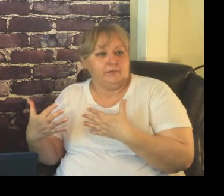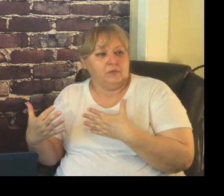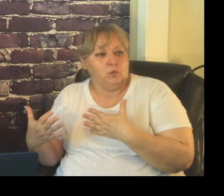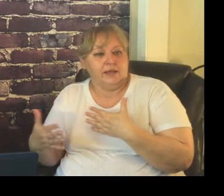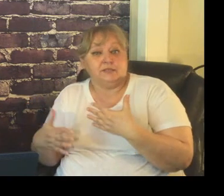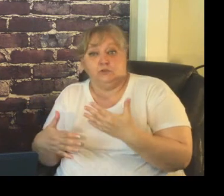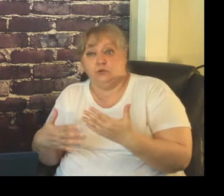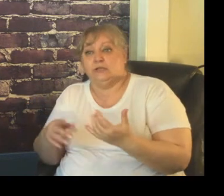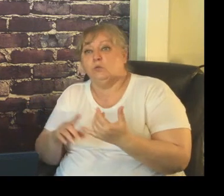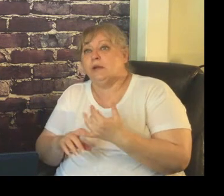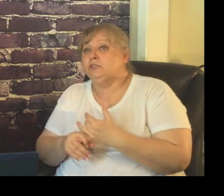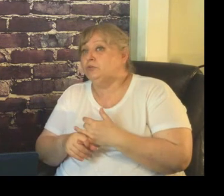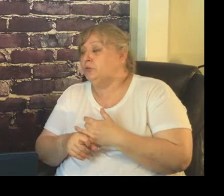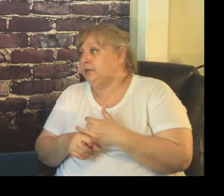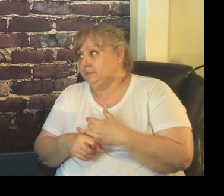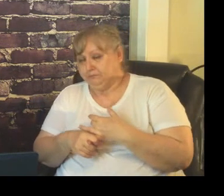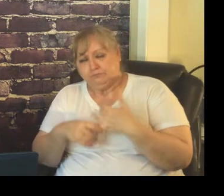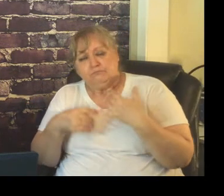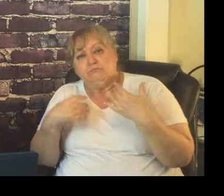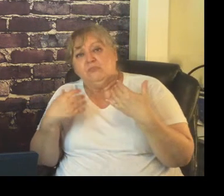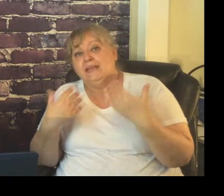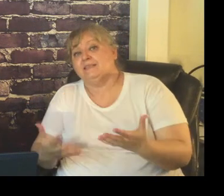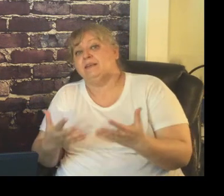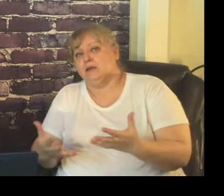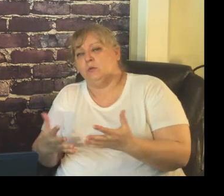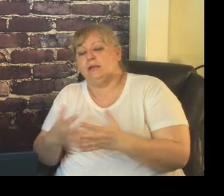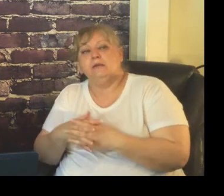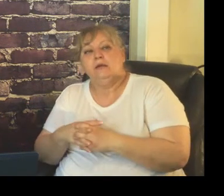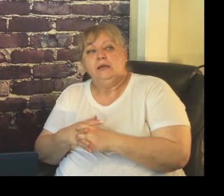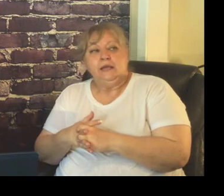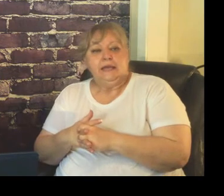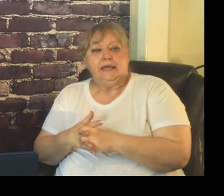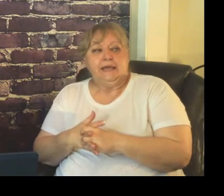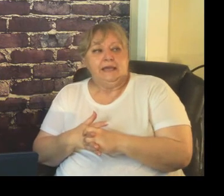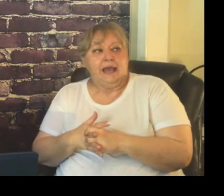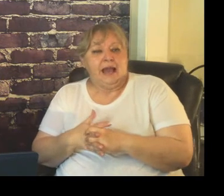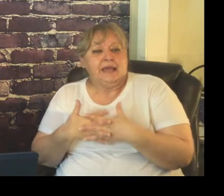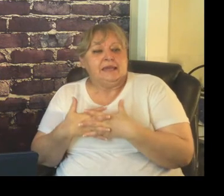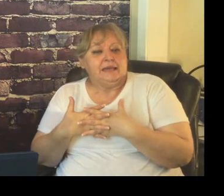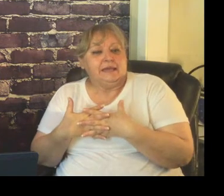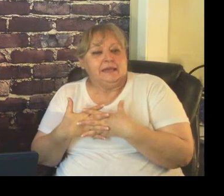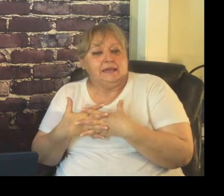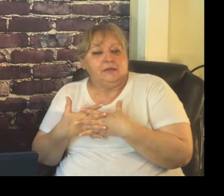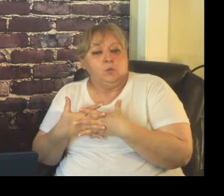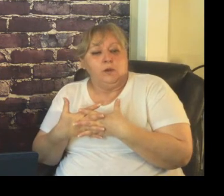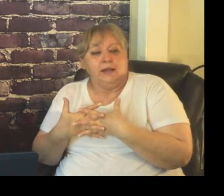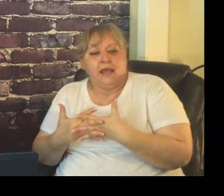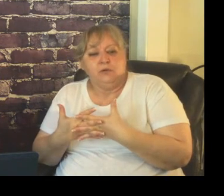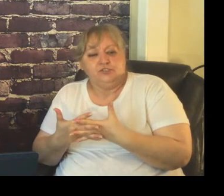ways of doing it one two three it's another one I when I was